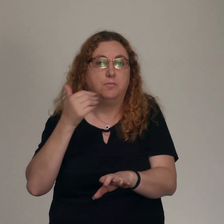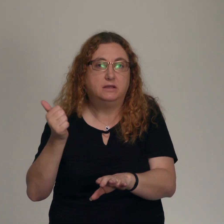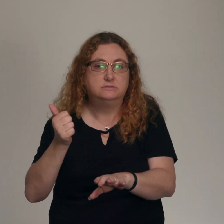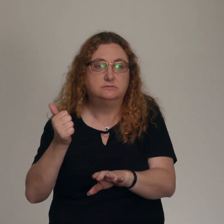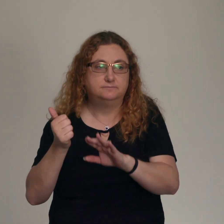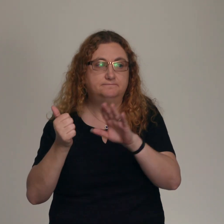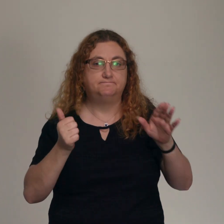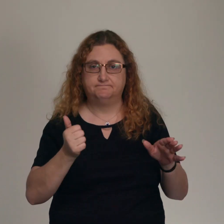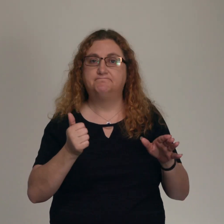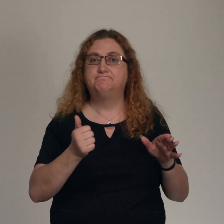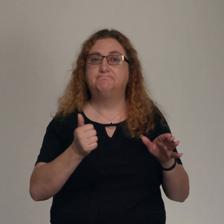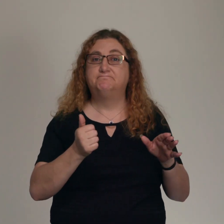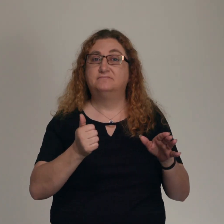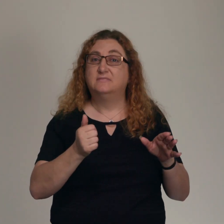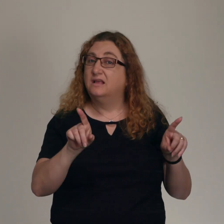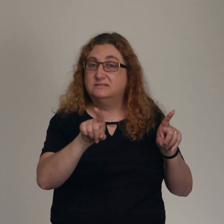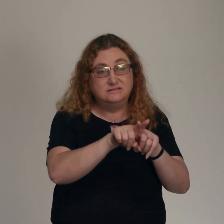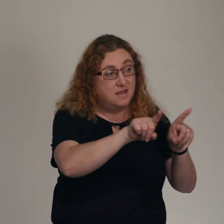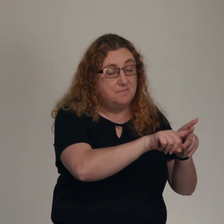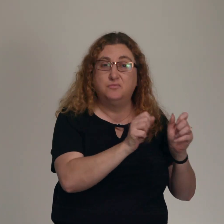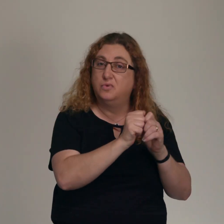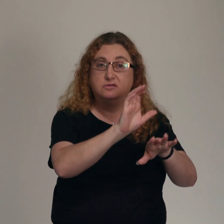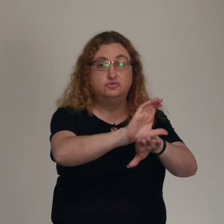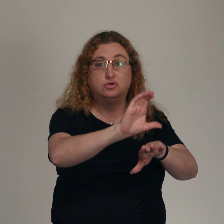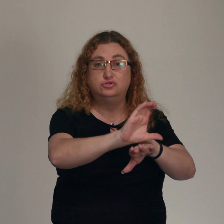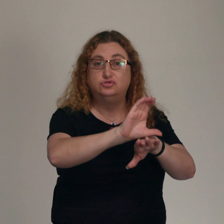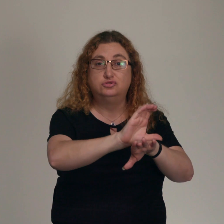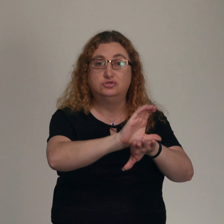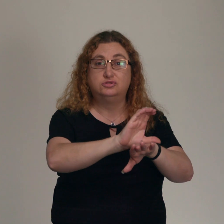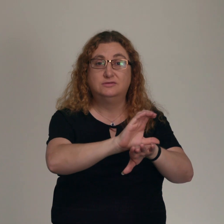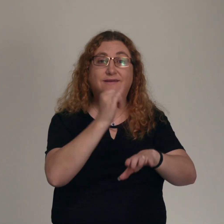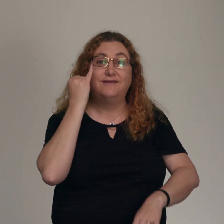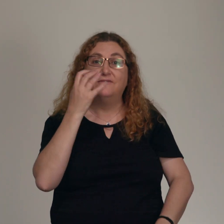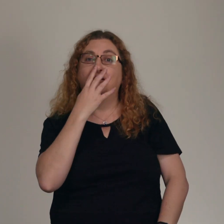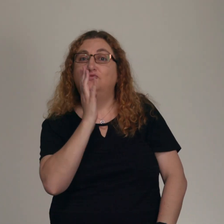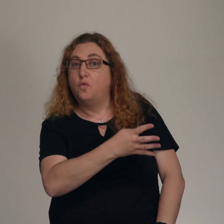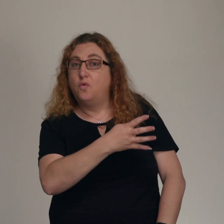But to not deal with it will cause a lot worse damage down the road.